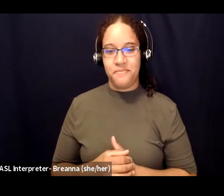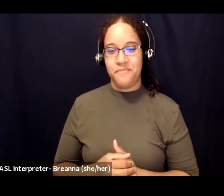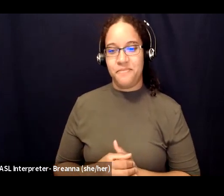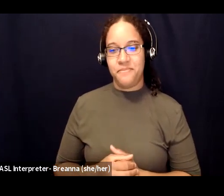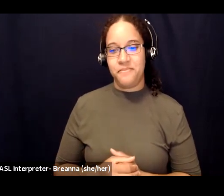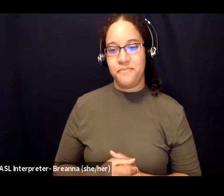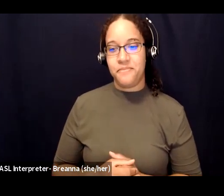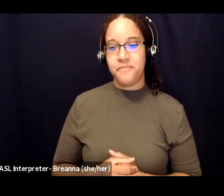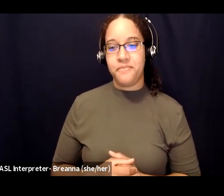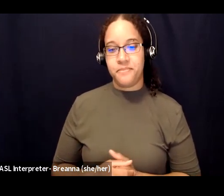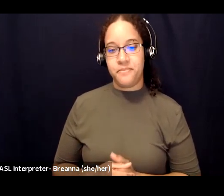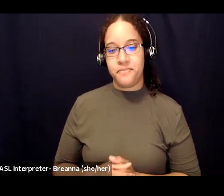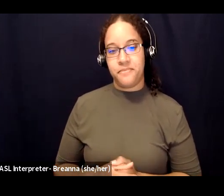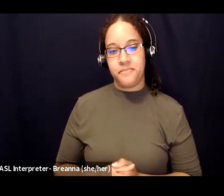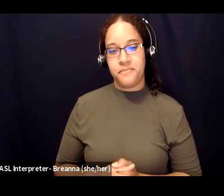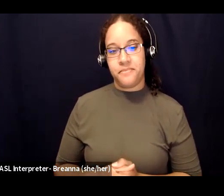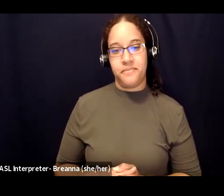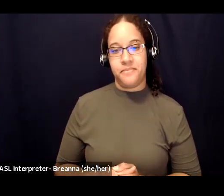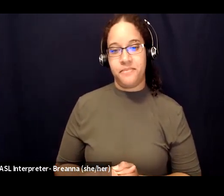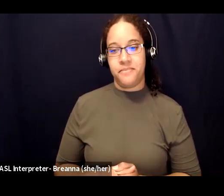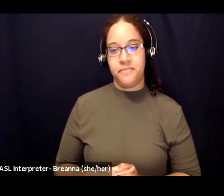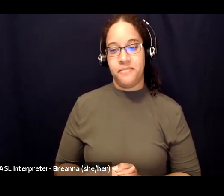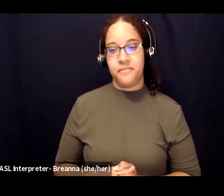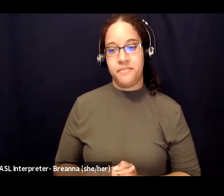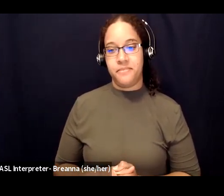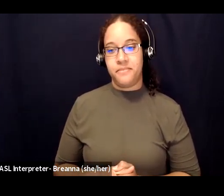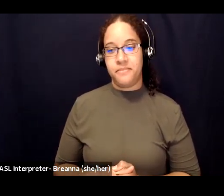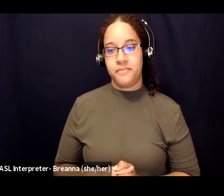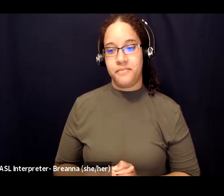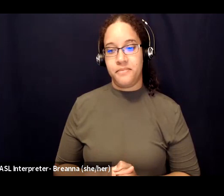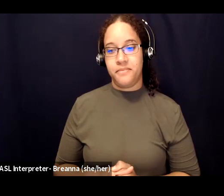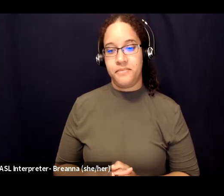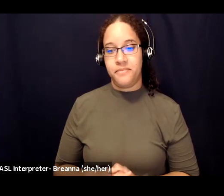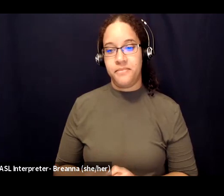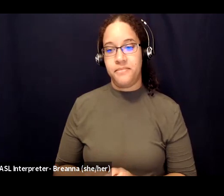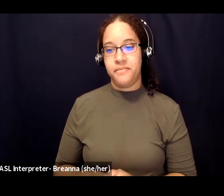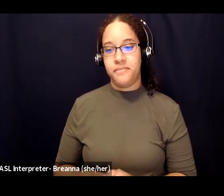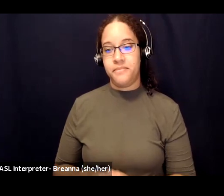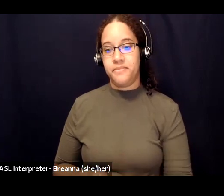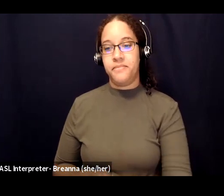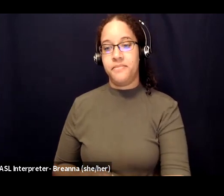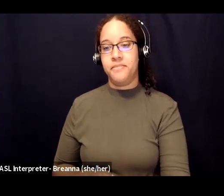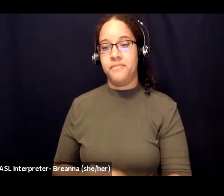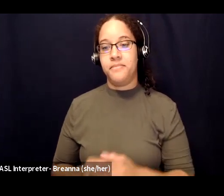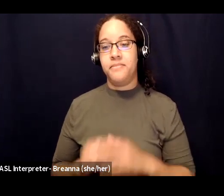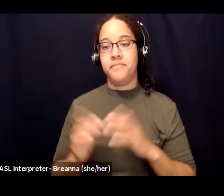just pull up the um other things that we all contributed to to look at as we head out